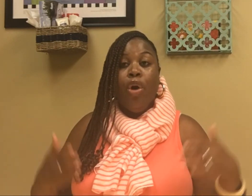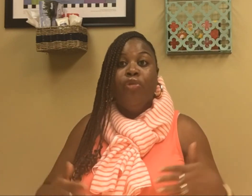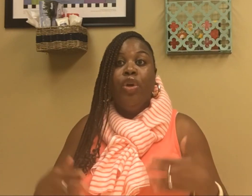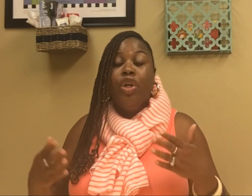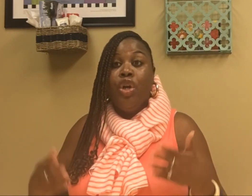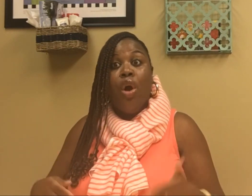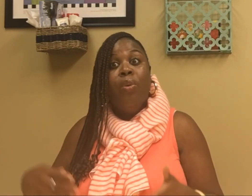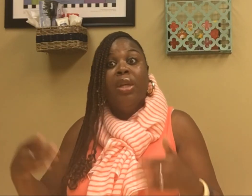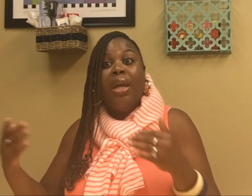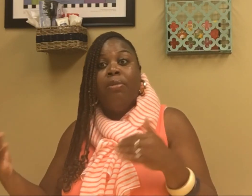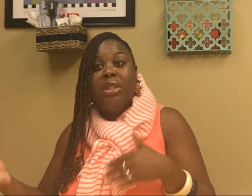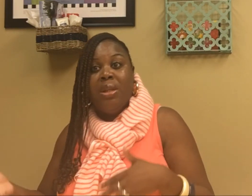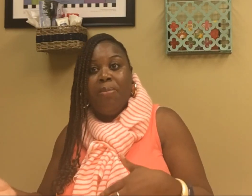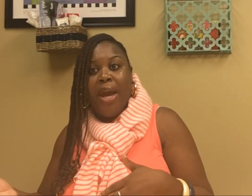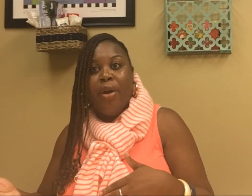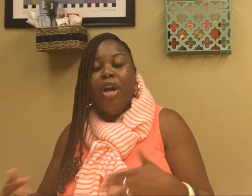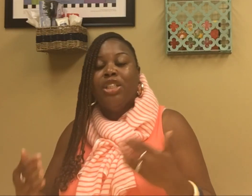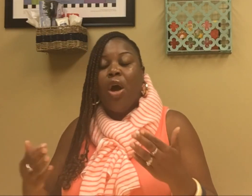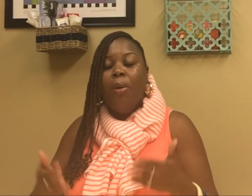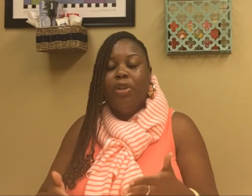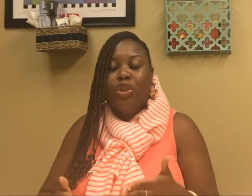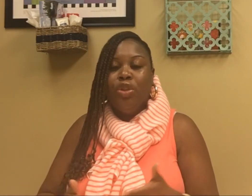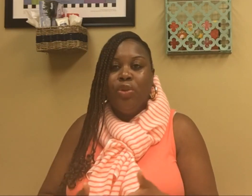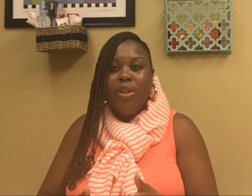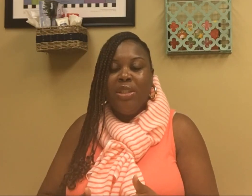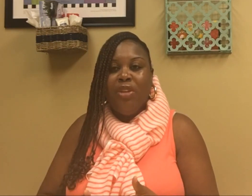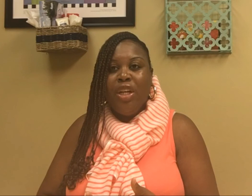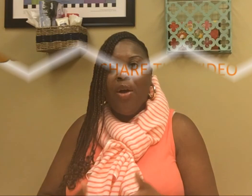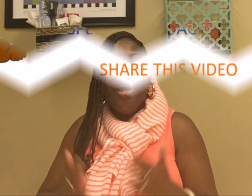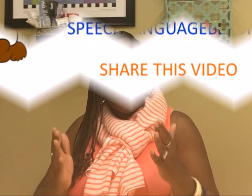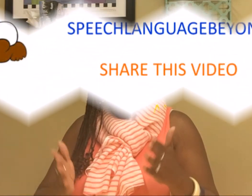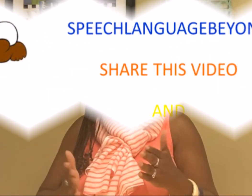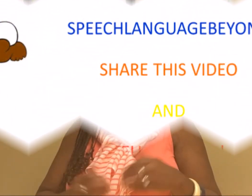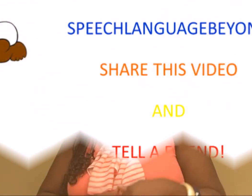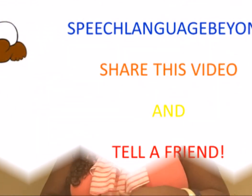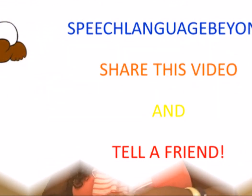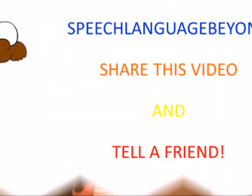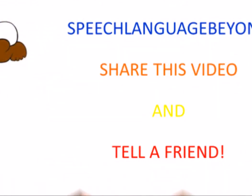order for you to know when the language is in pair. So I hope that you enjoy this video and I'll see you in the next video.